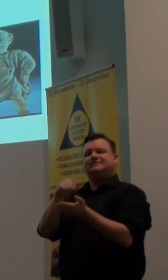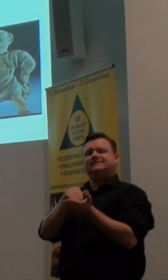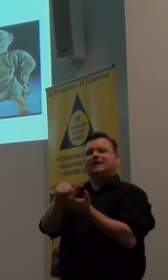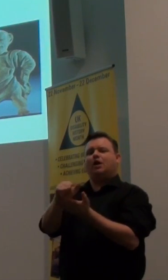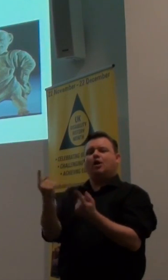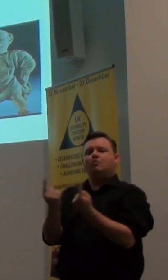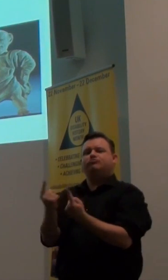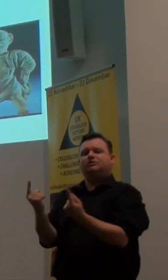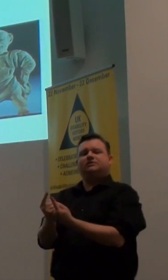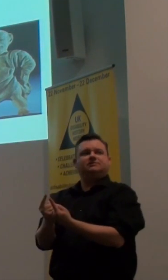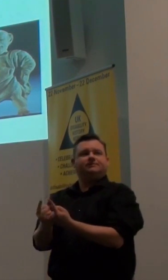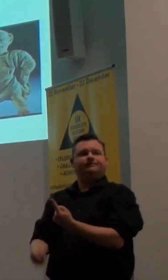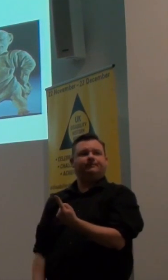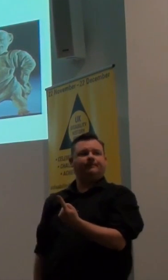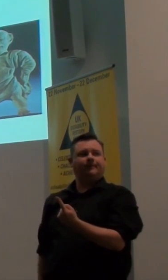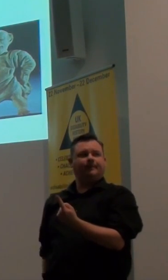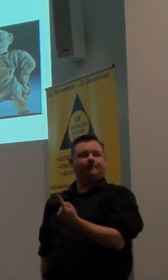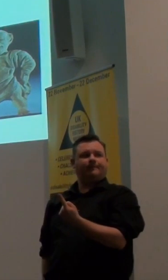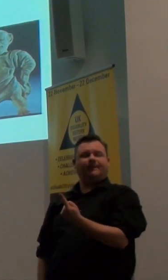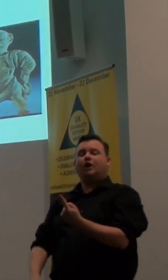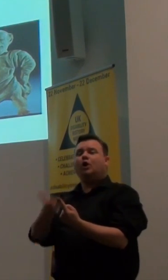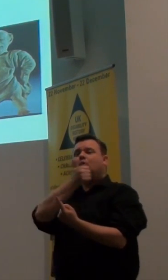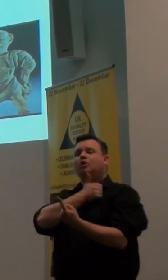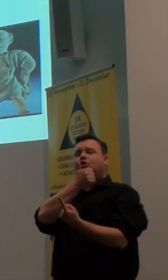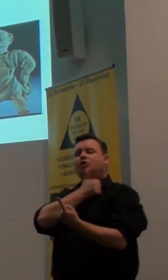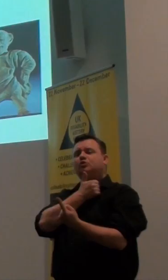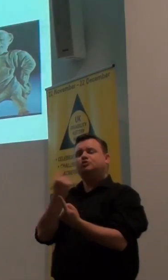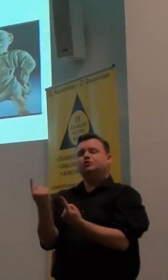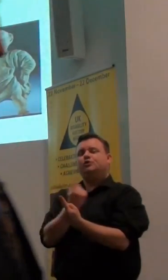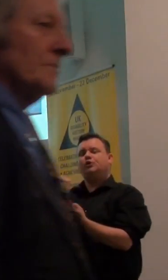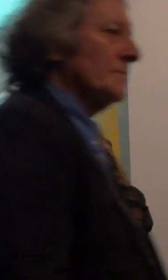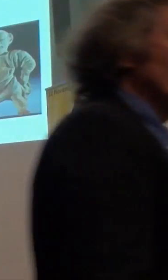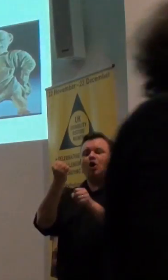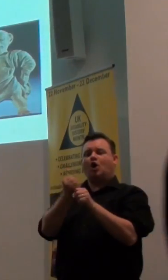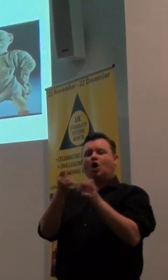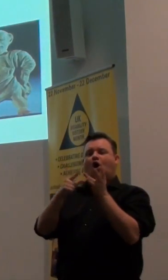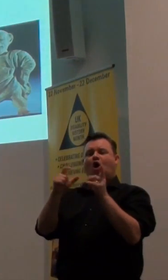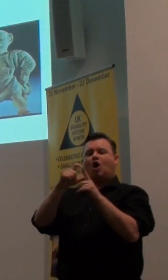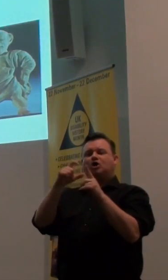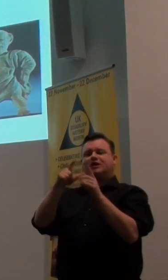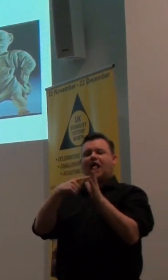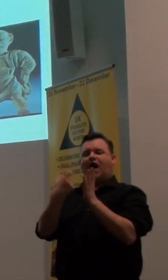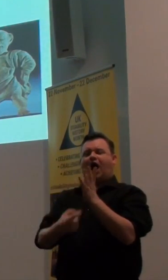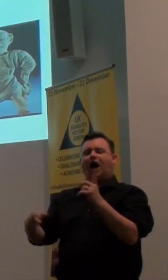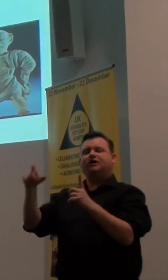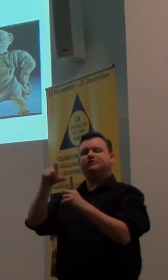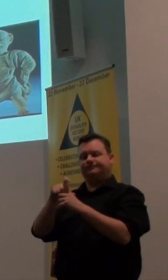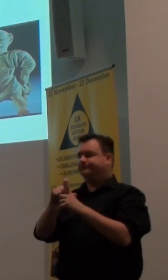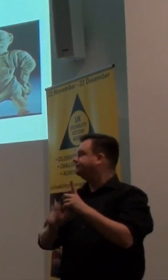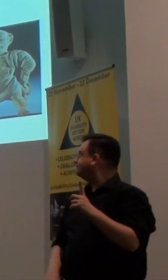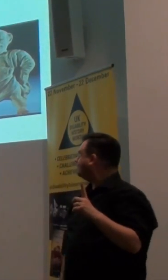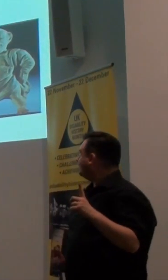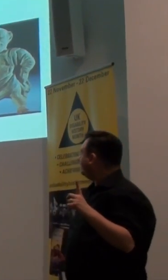which is what actually happens. It was used also by Goddard, who was a nun of the eugenicists that we've heard about,